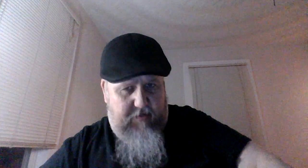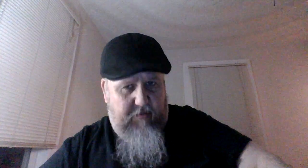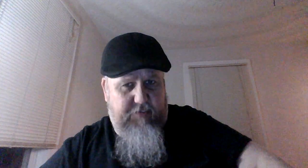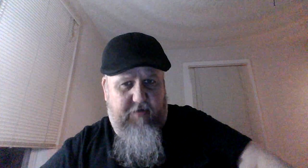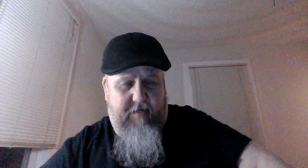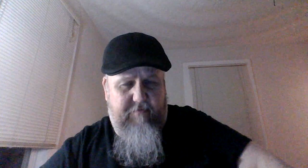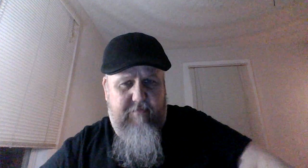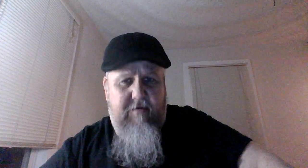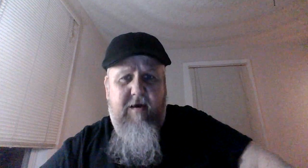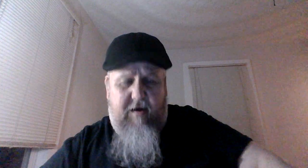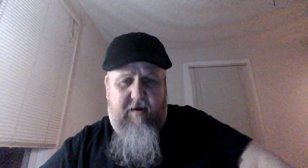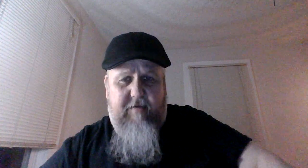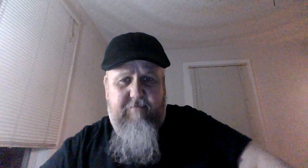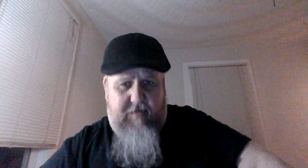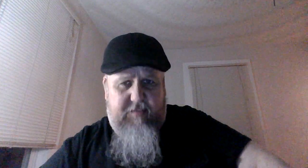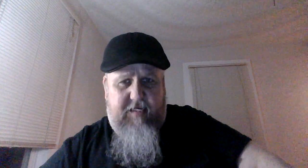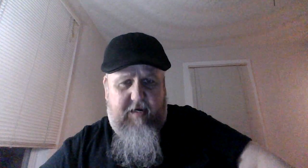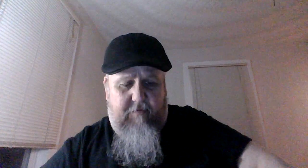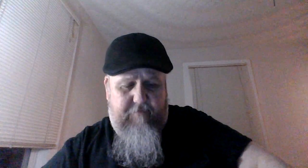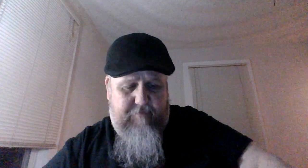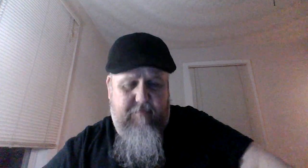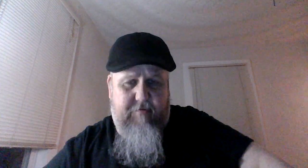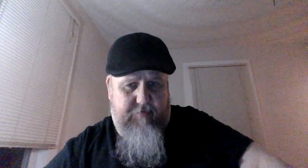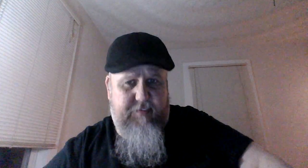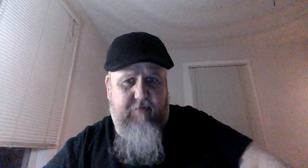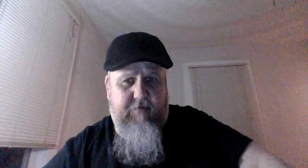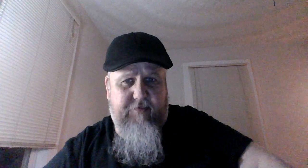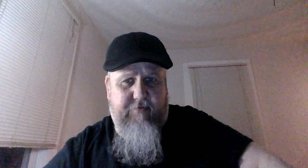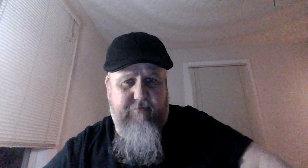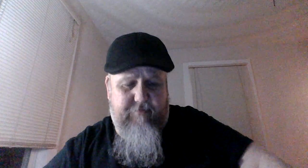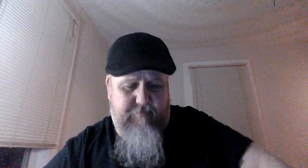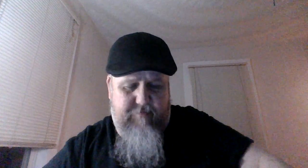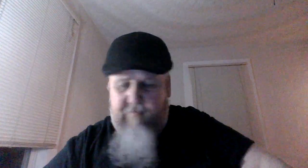you'll enjoy it all right y'all take care and I'll see you real soon you you